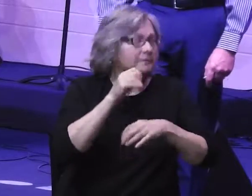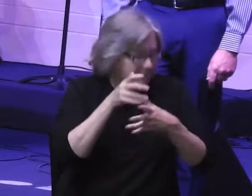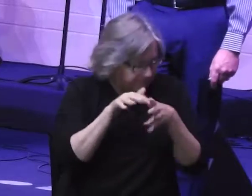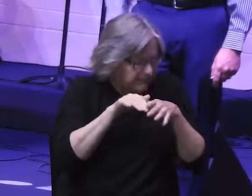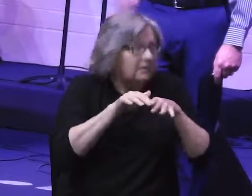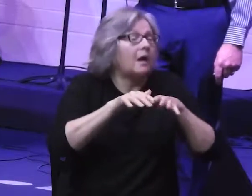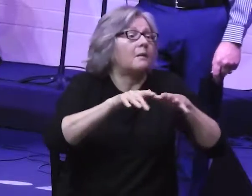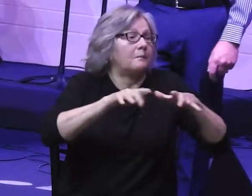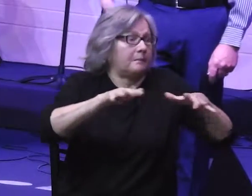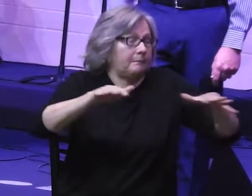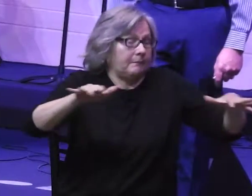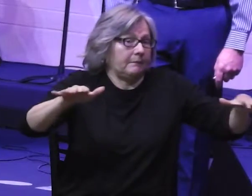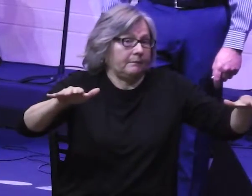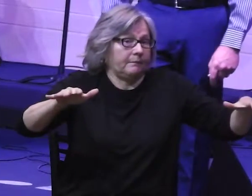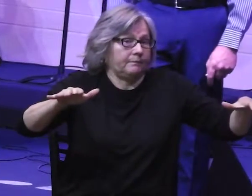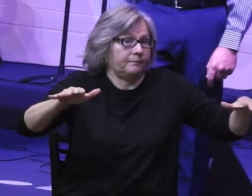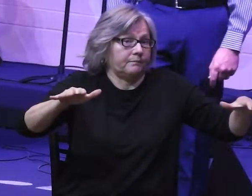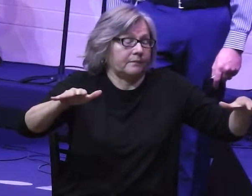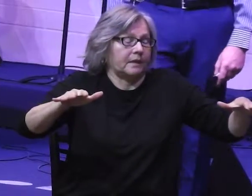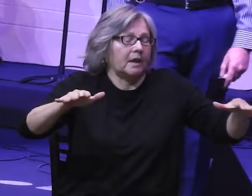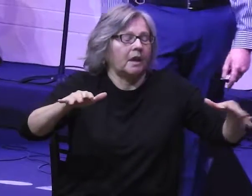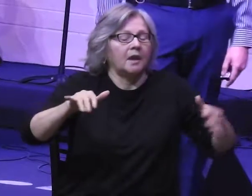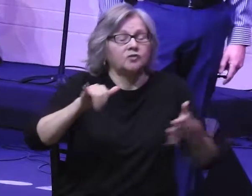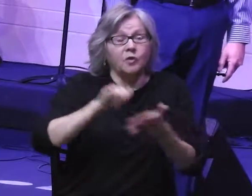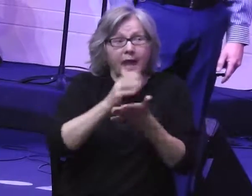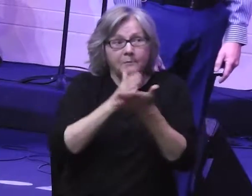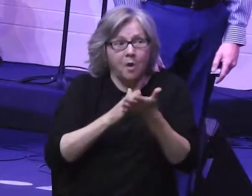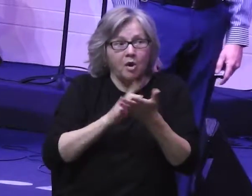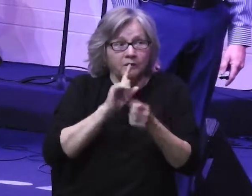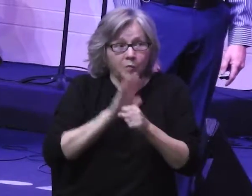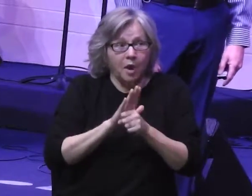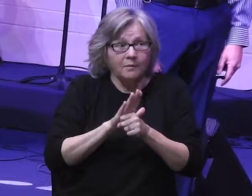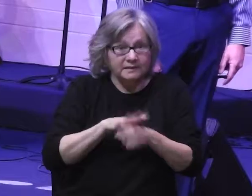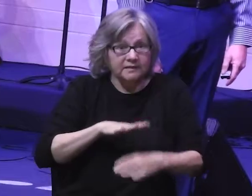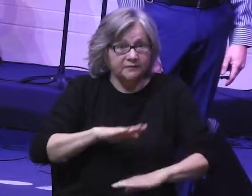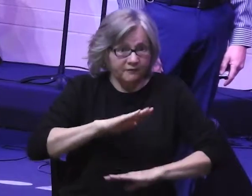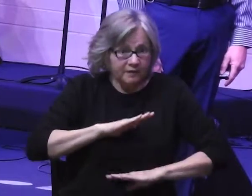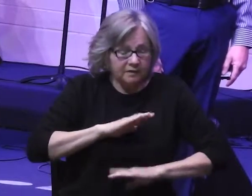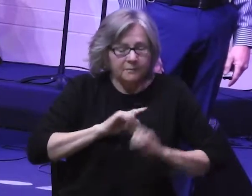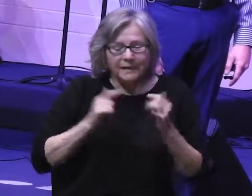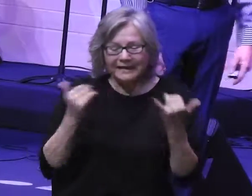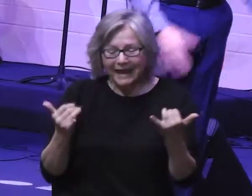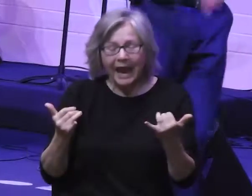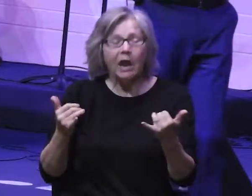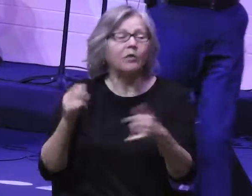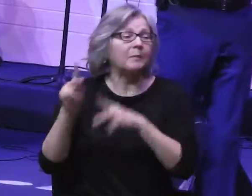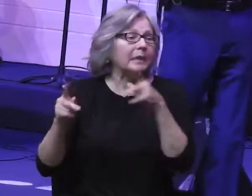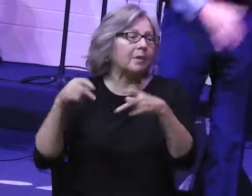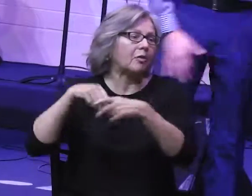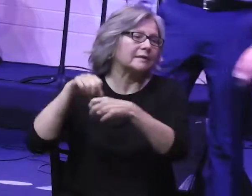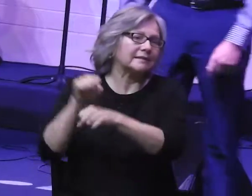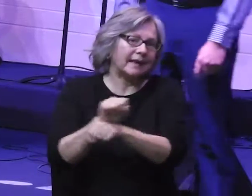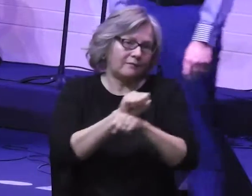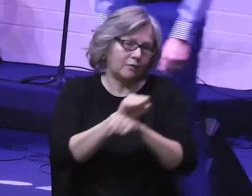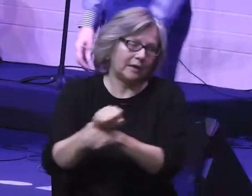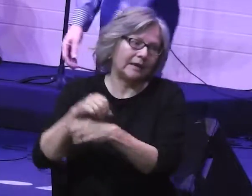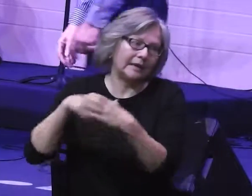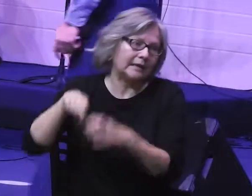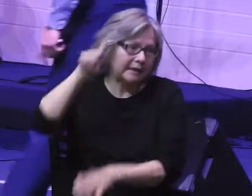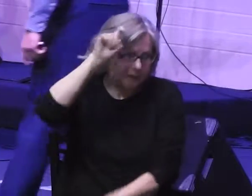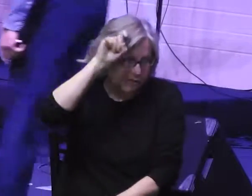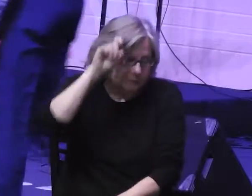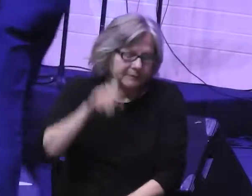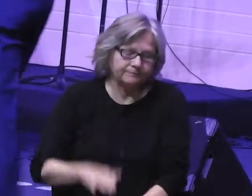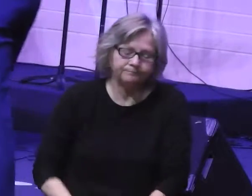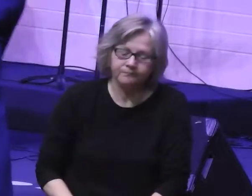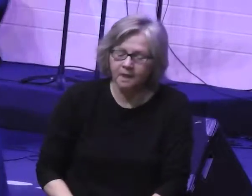That part of the promise has been fulfilled. But they find themselves in slavery now in Egypt. So as we saw in